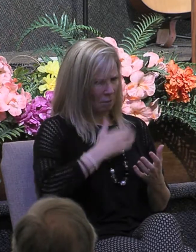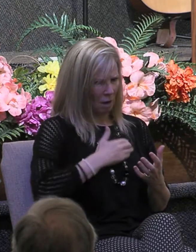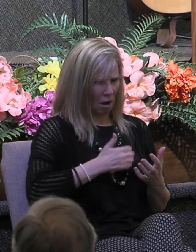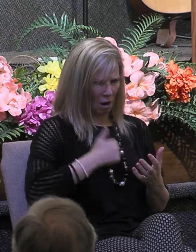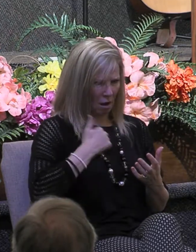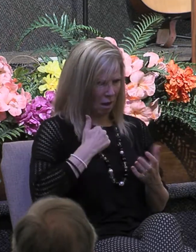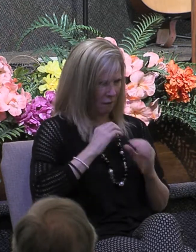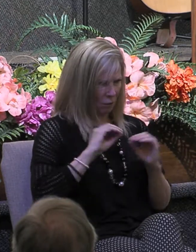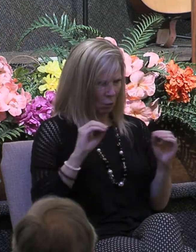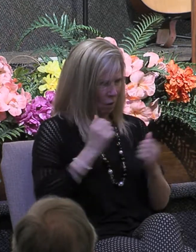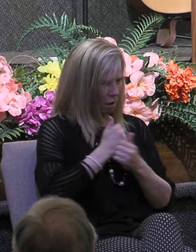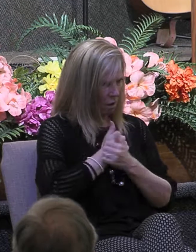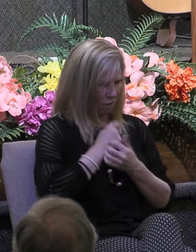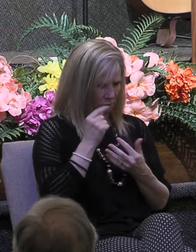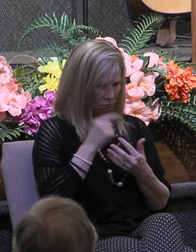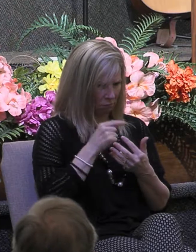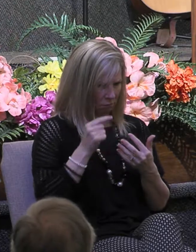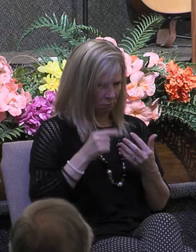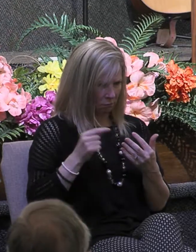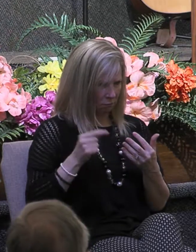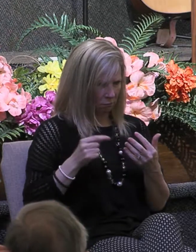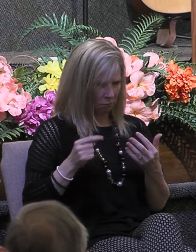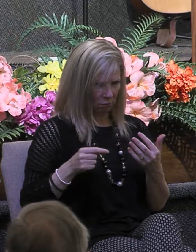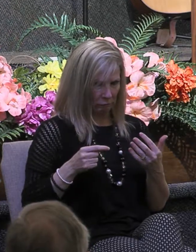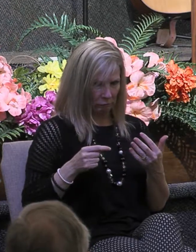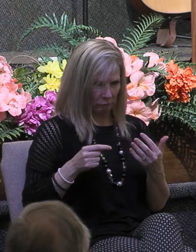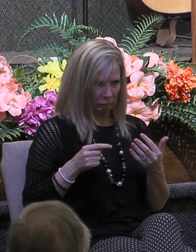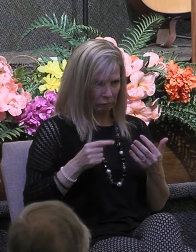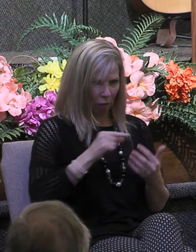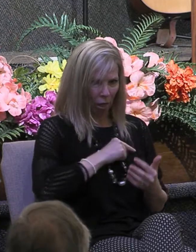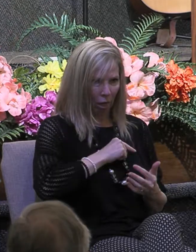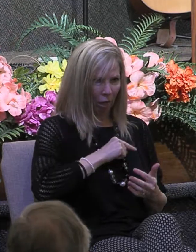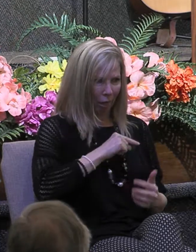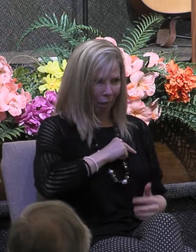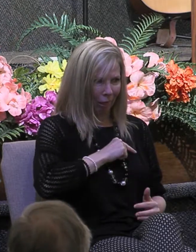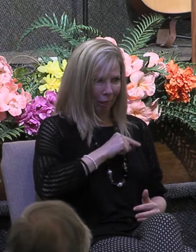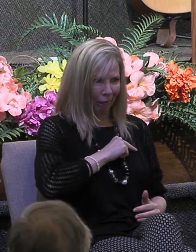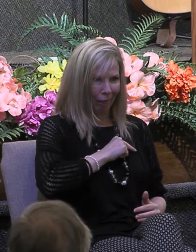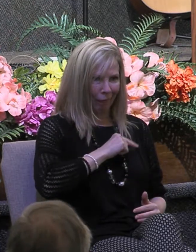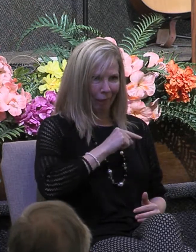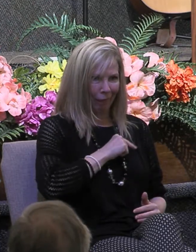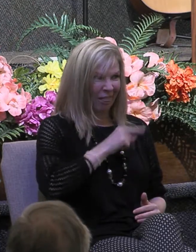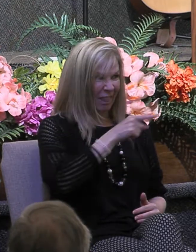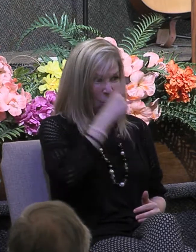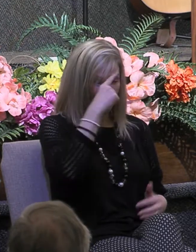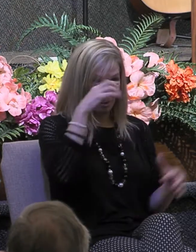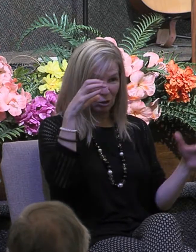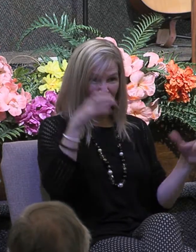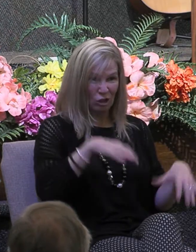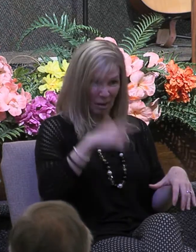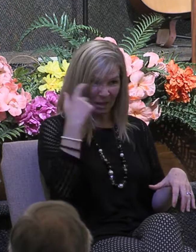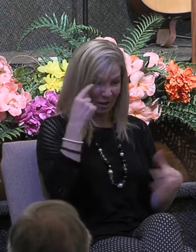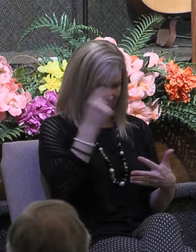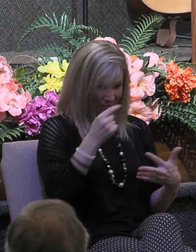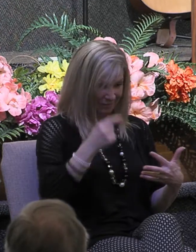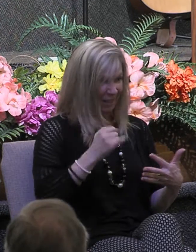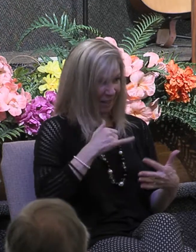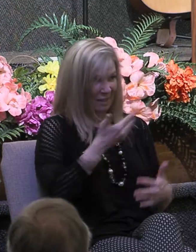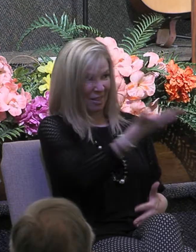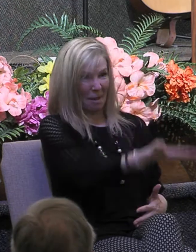lacking love that's where they were coming from this must have just stunned them because this is them everything Paul